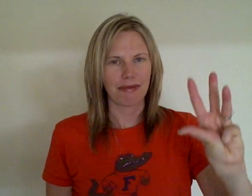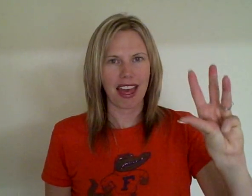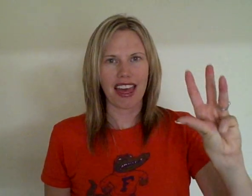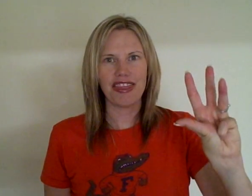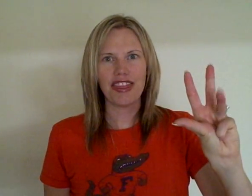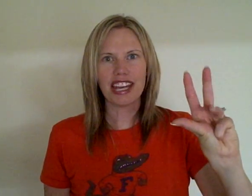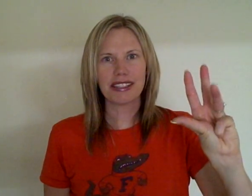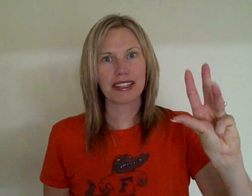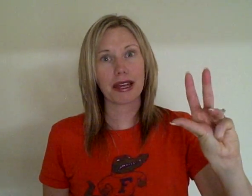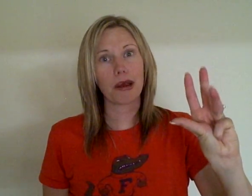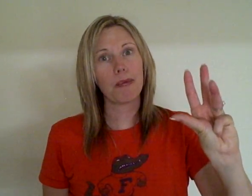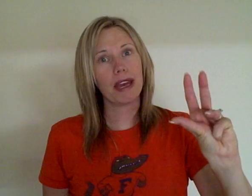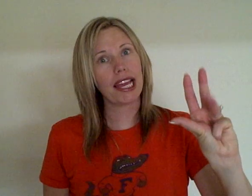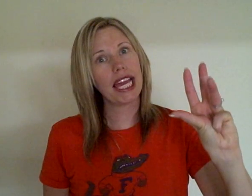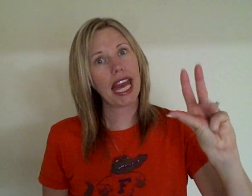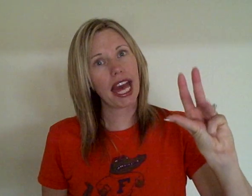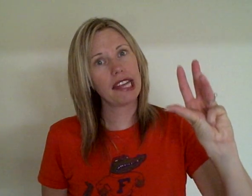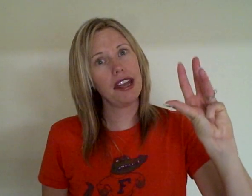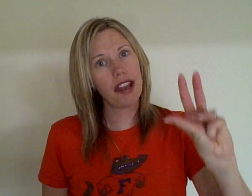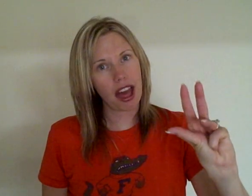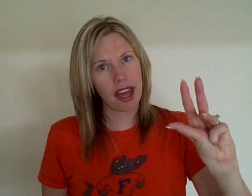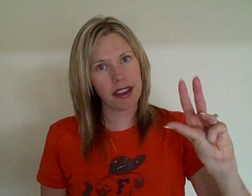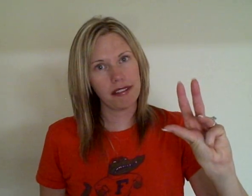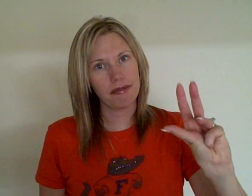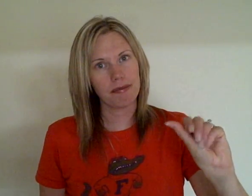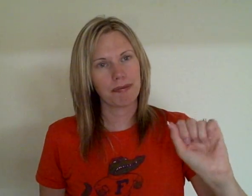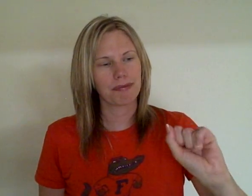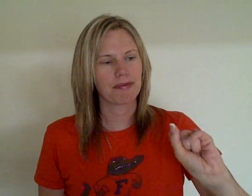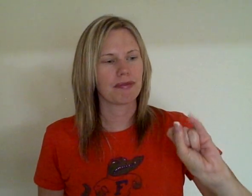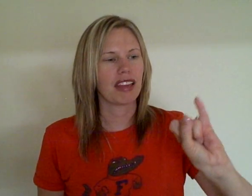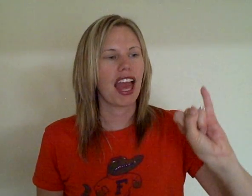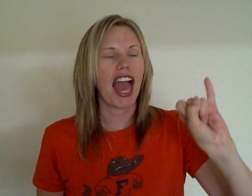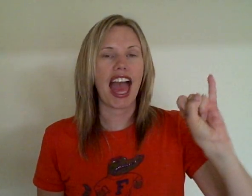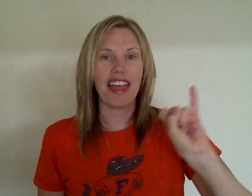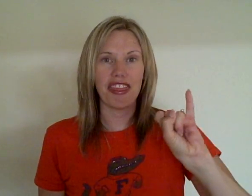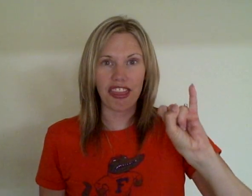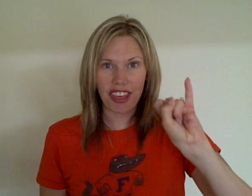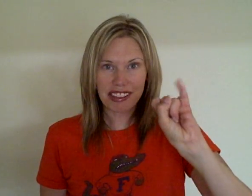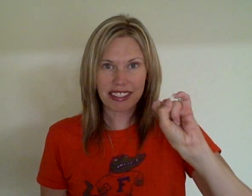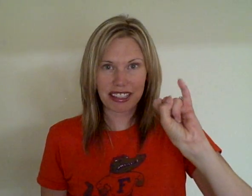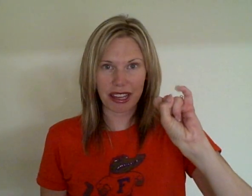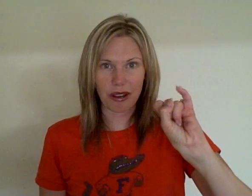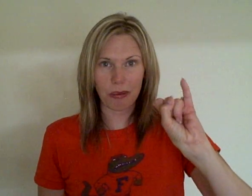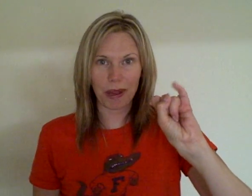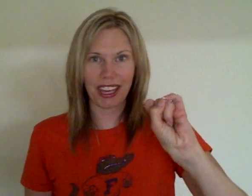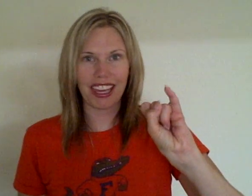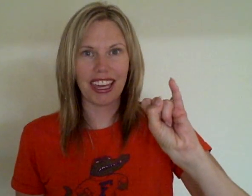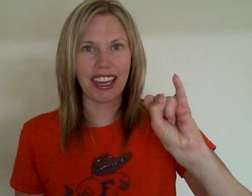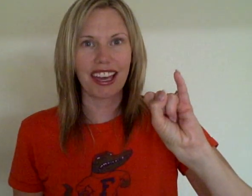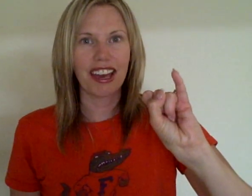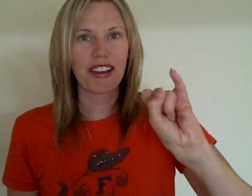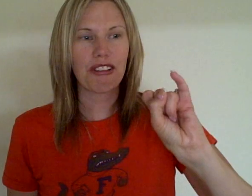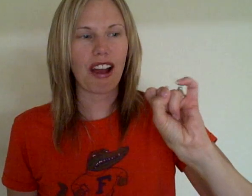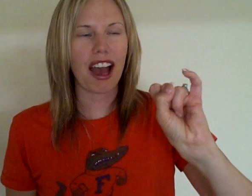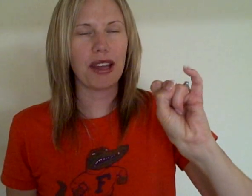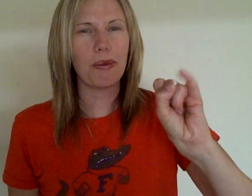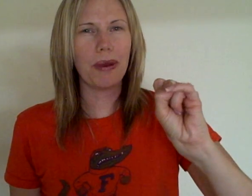And this little piggy had none. And this little piggy cried, wee,